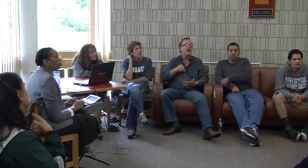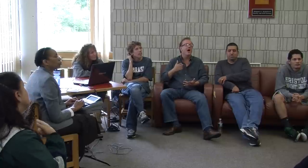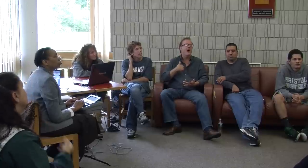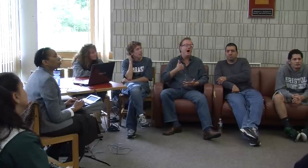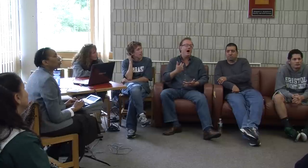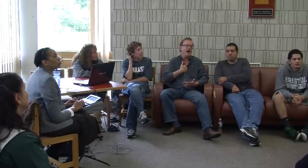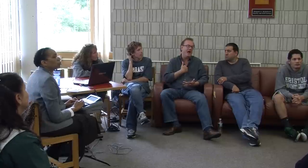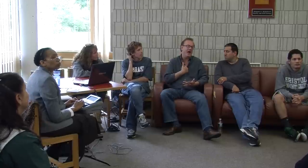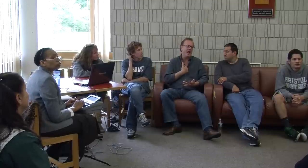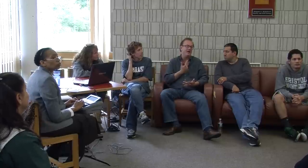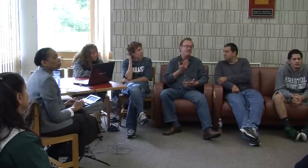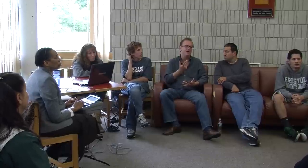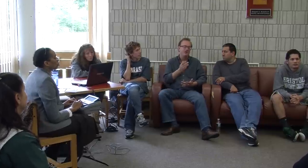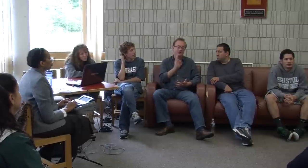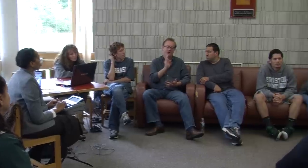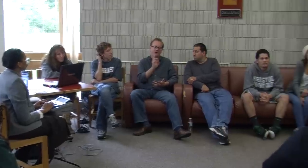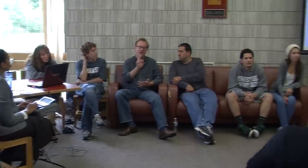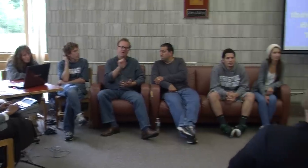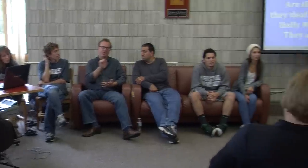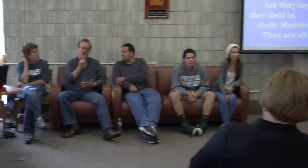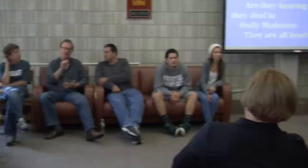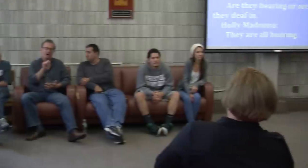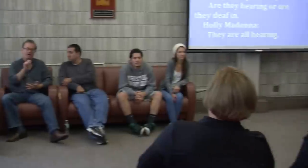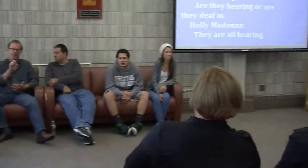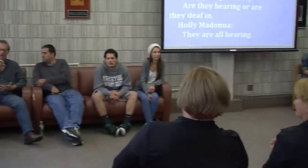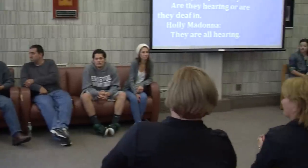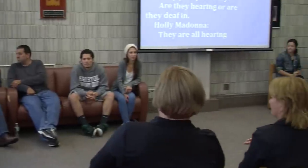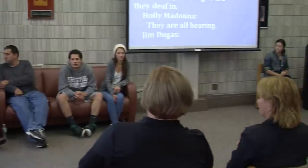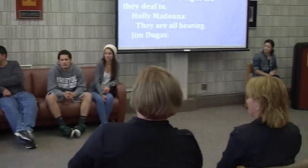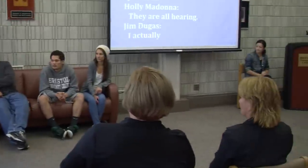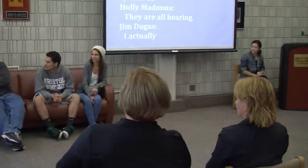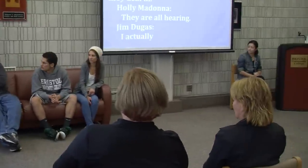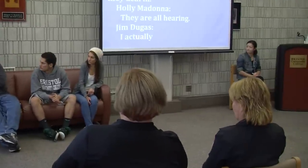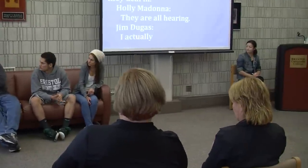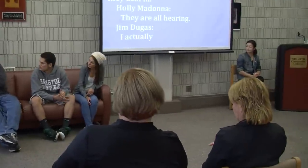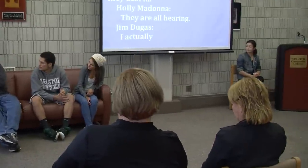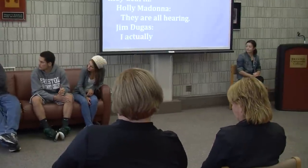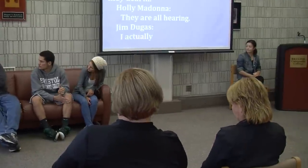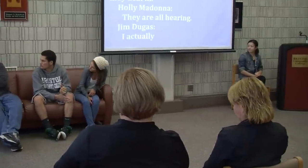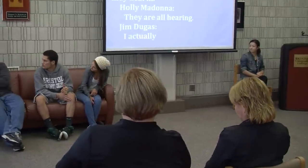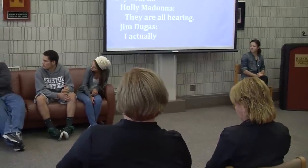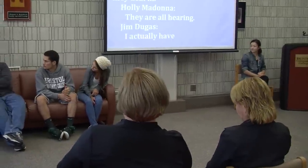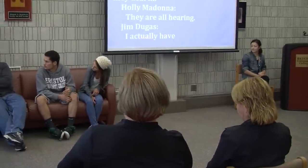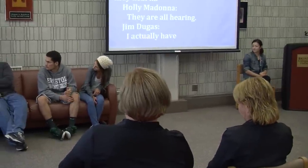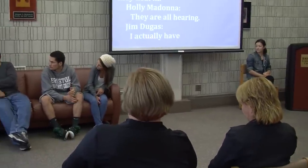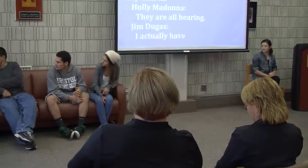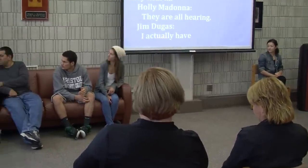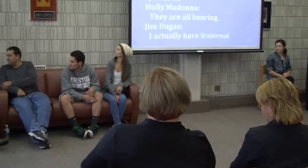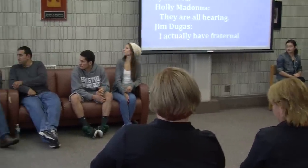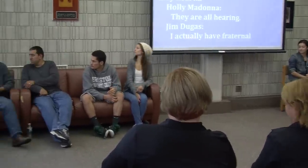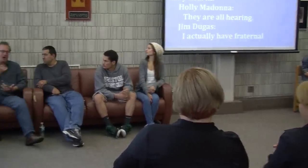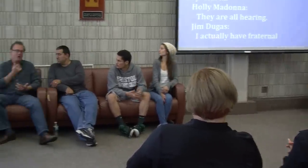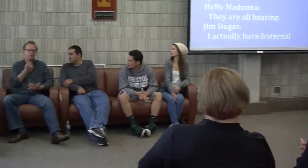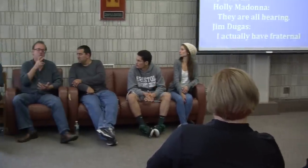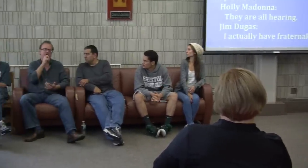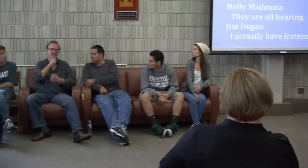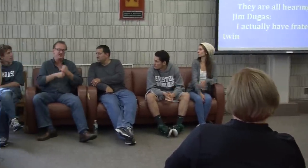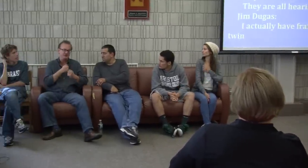I actually have fraternal twins. Twin girls. They're